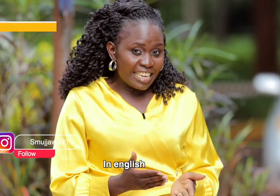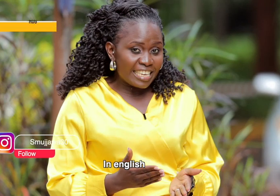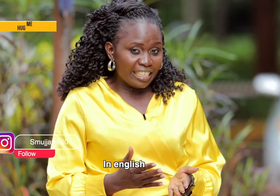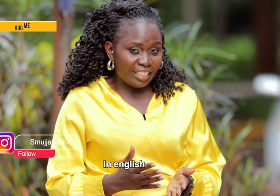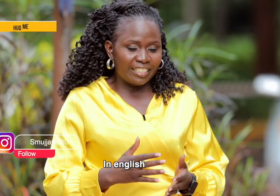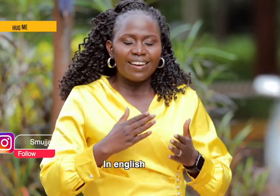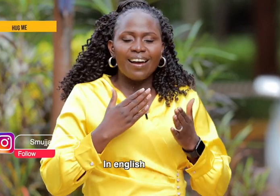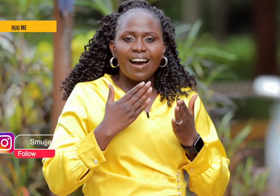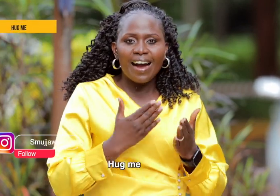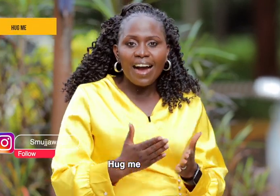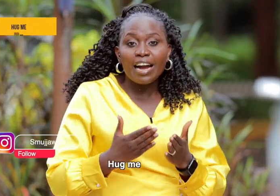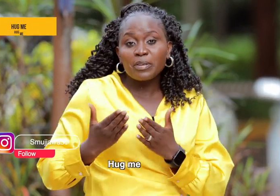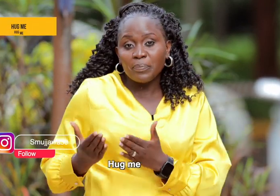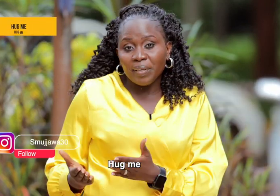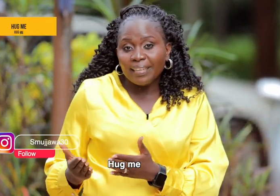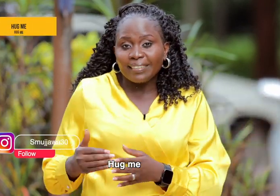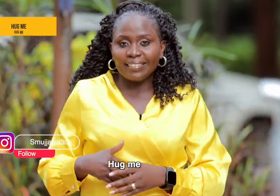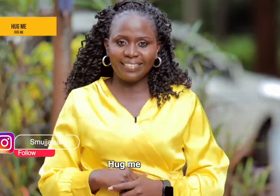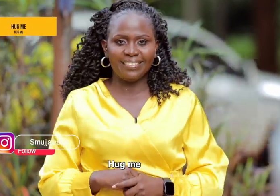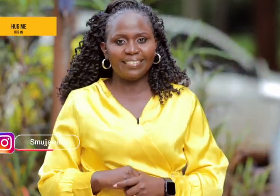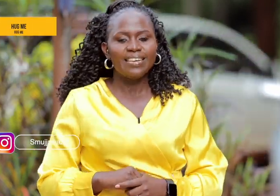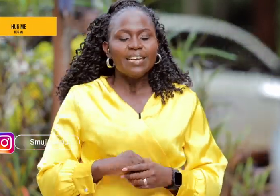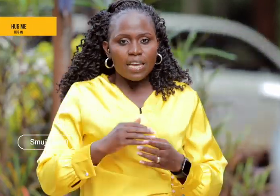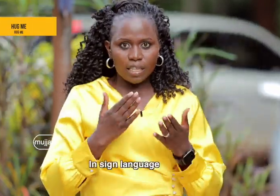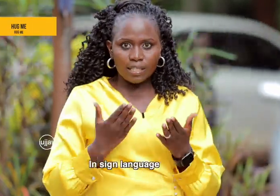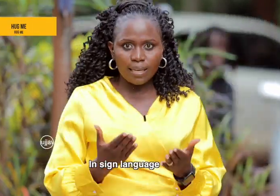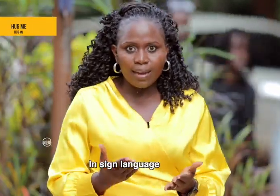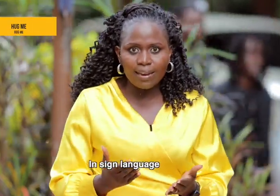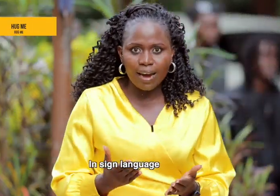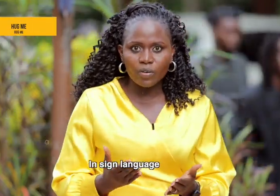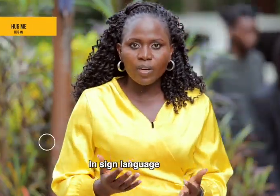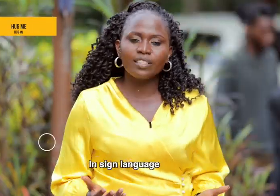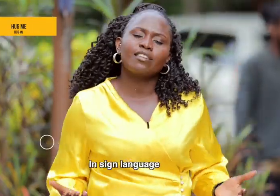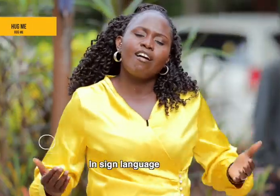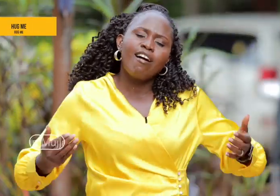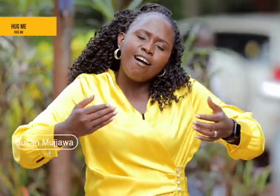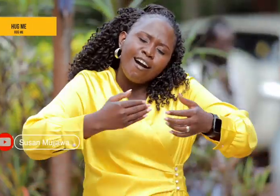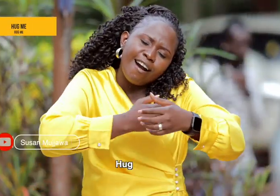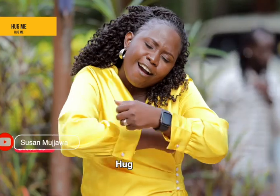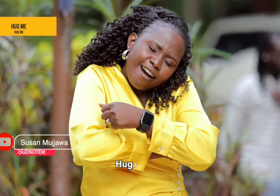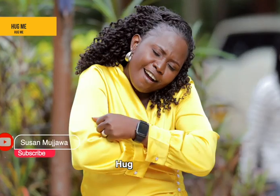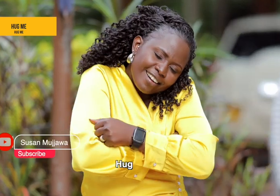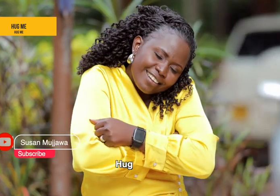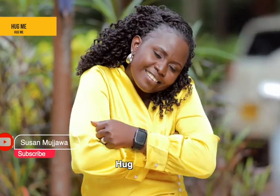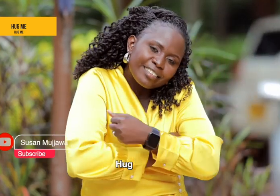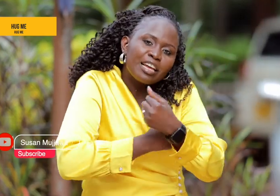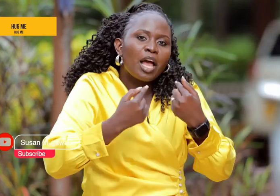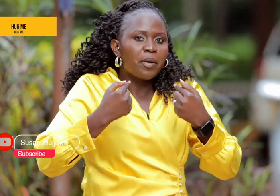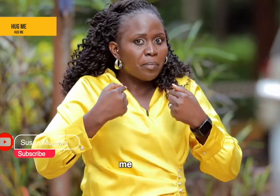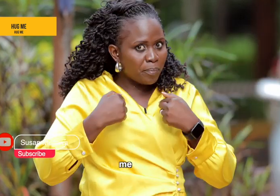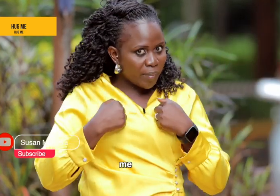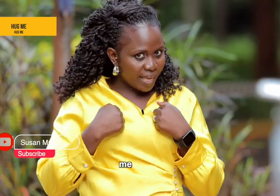English Hug me In sign language Hug me